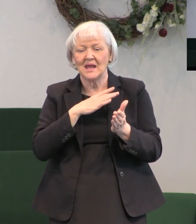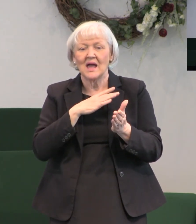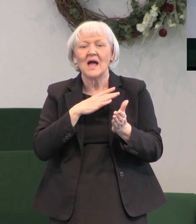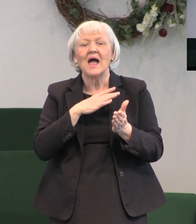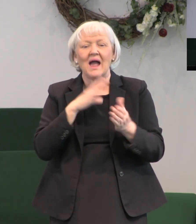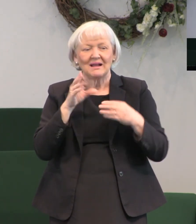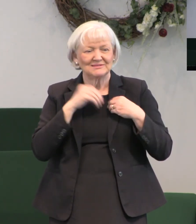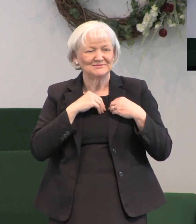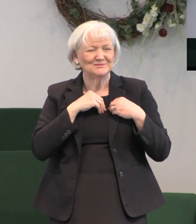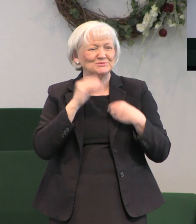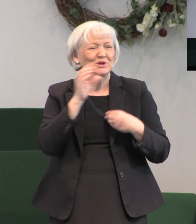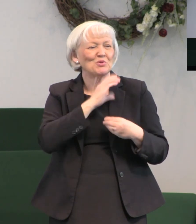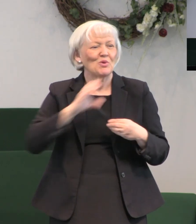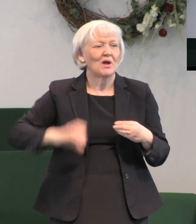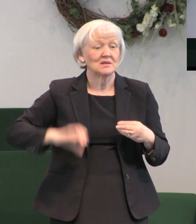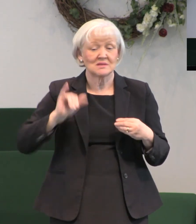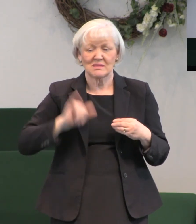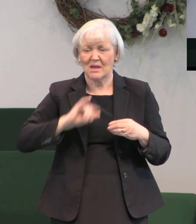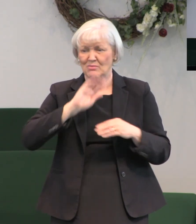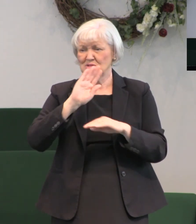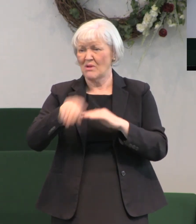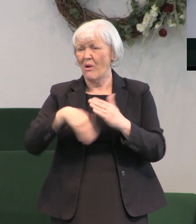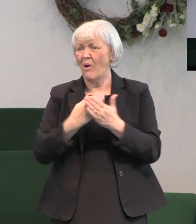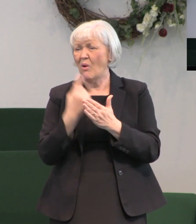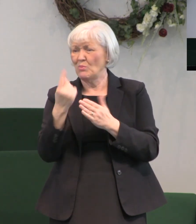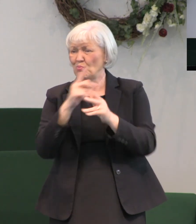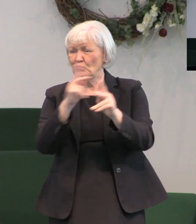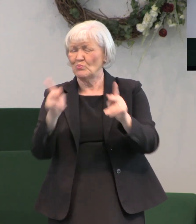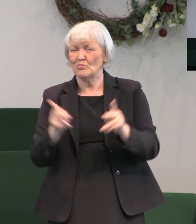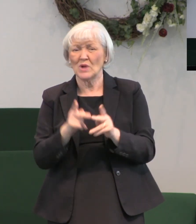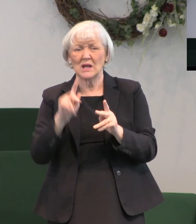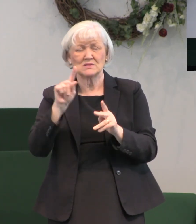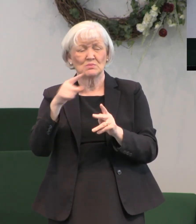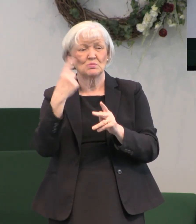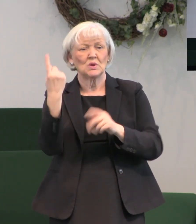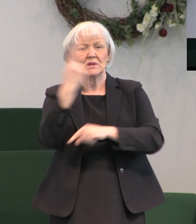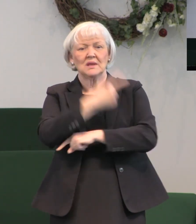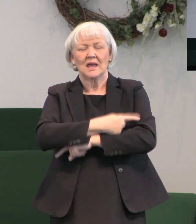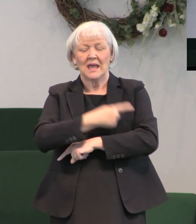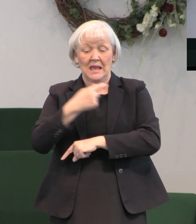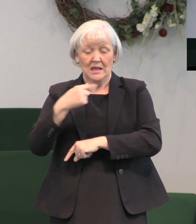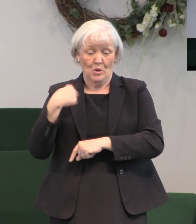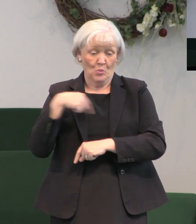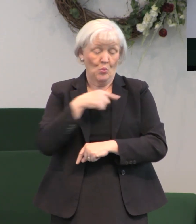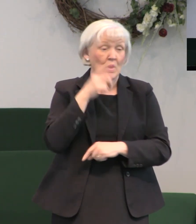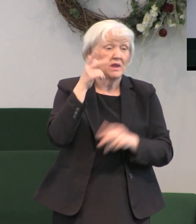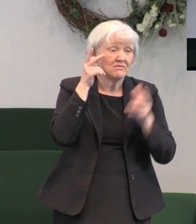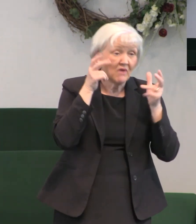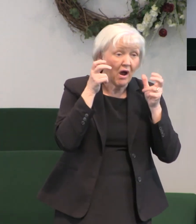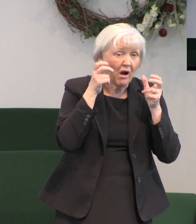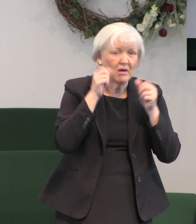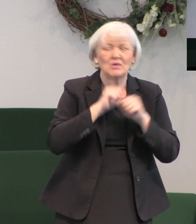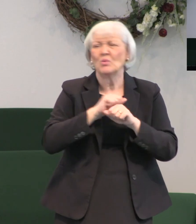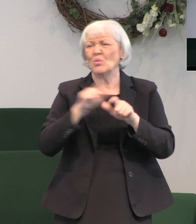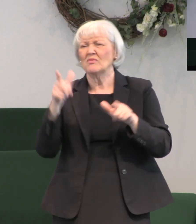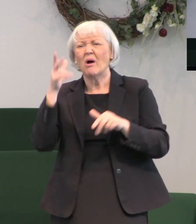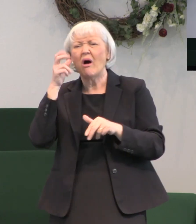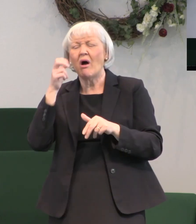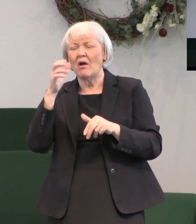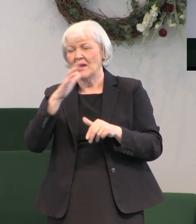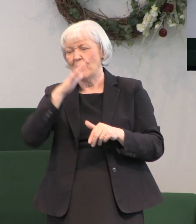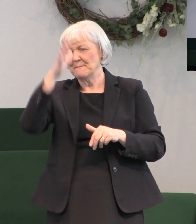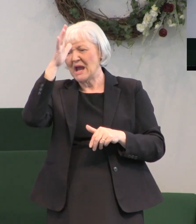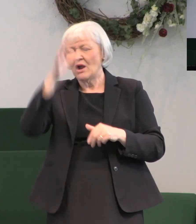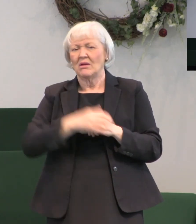that that day we've heard I've heard you have too our parents and